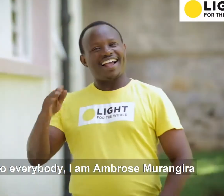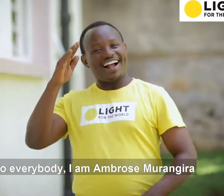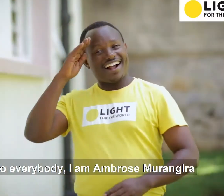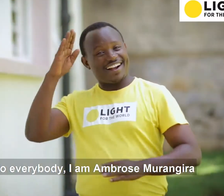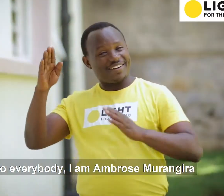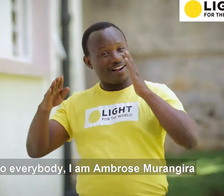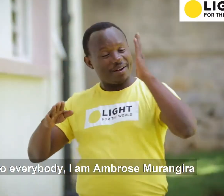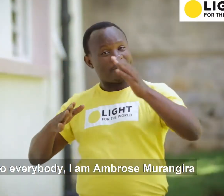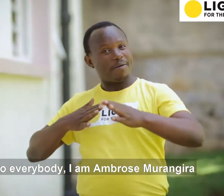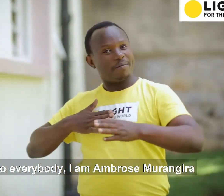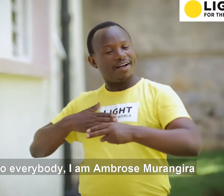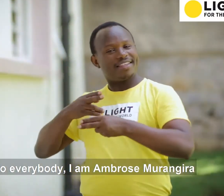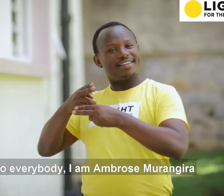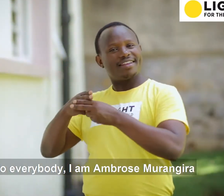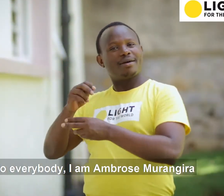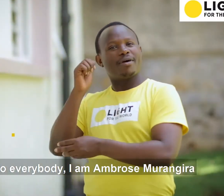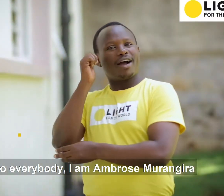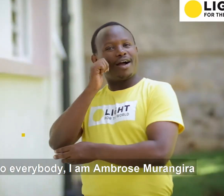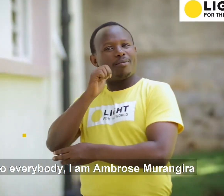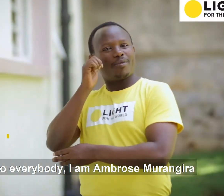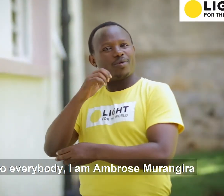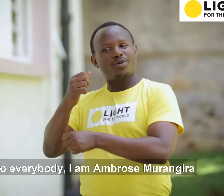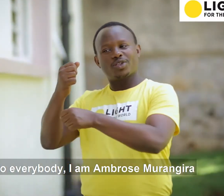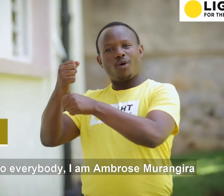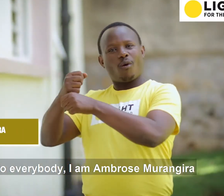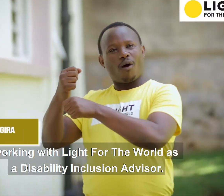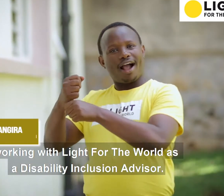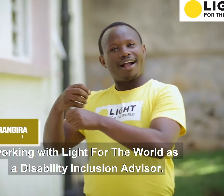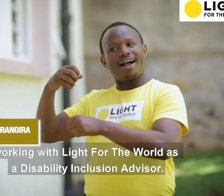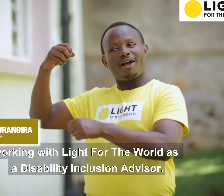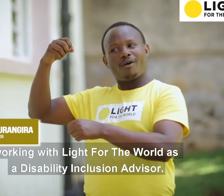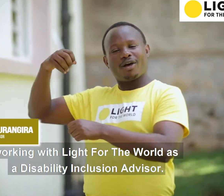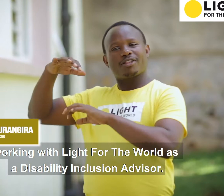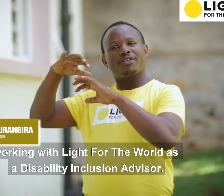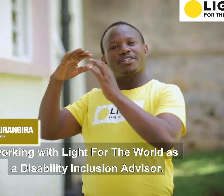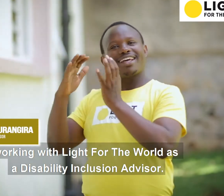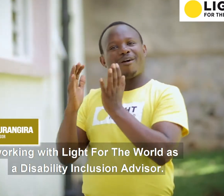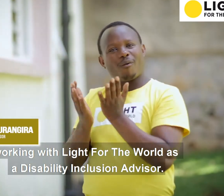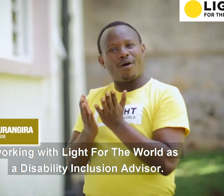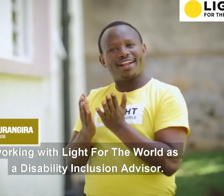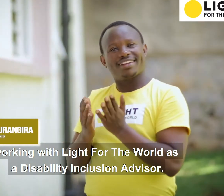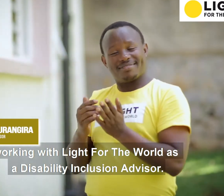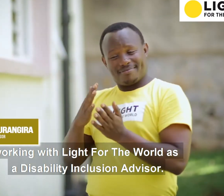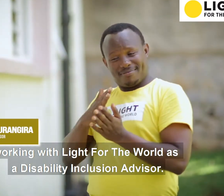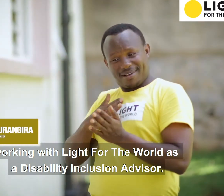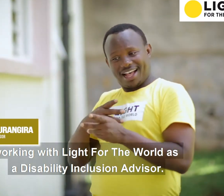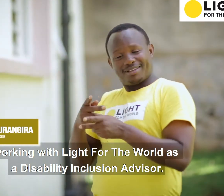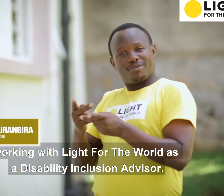Hello everybody, I am Amdras Murangida, working with Light for the World as a Disability Inclusion Advisor.